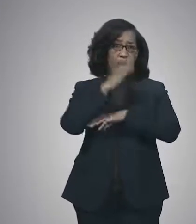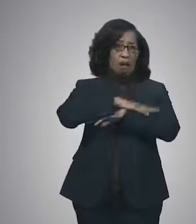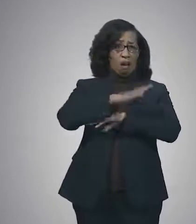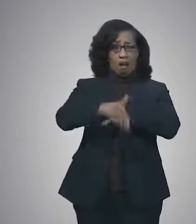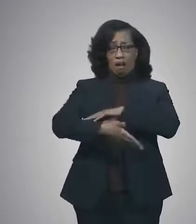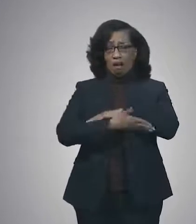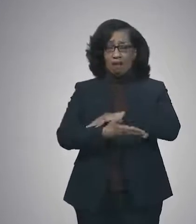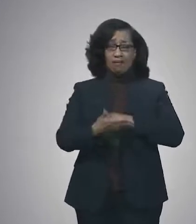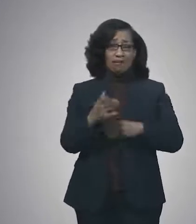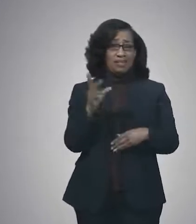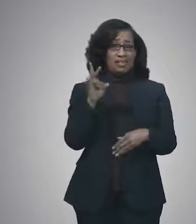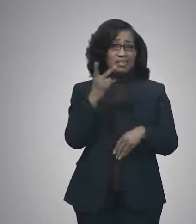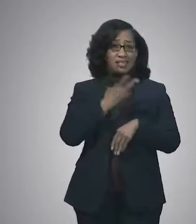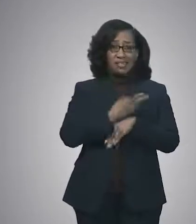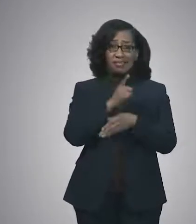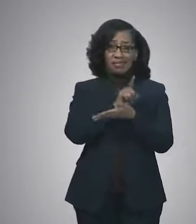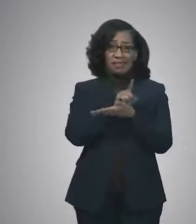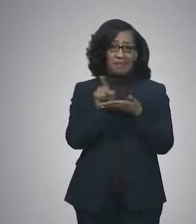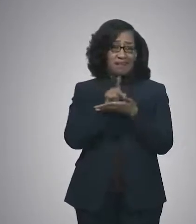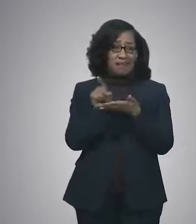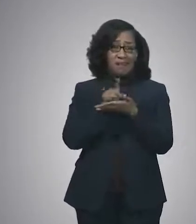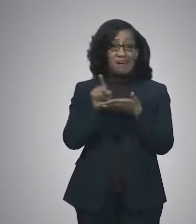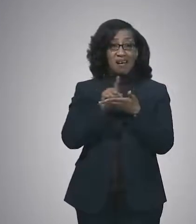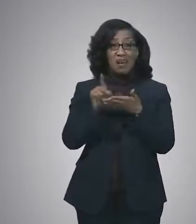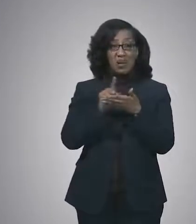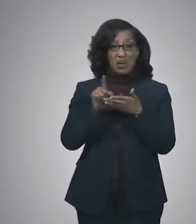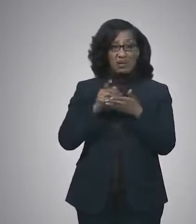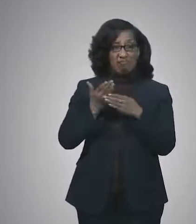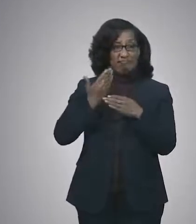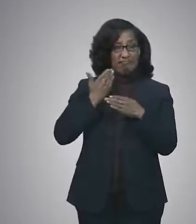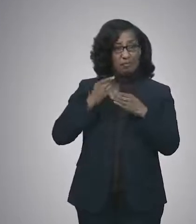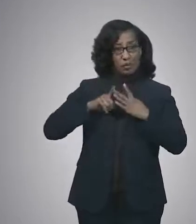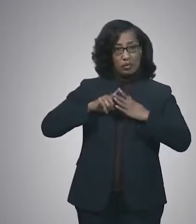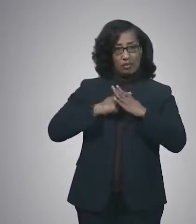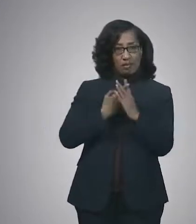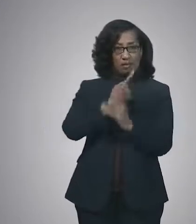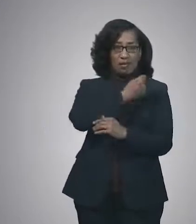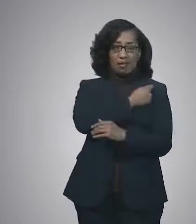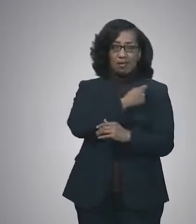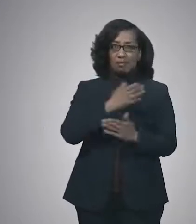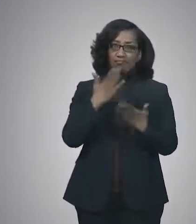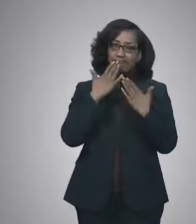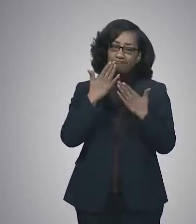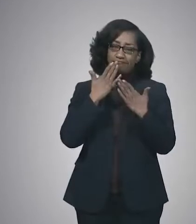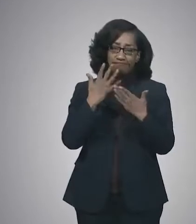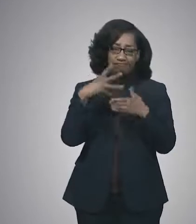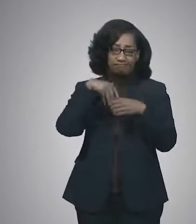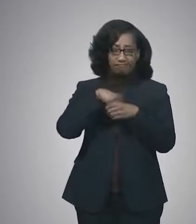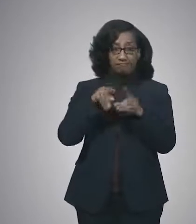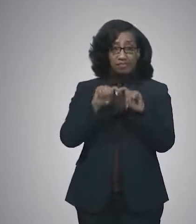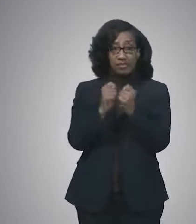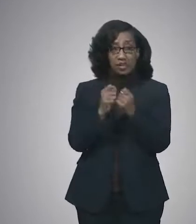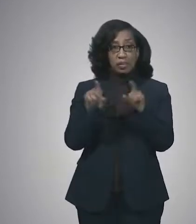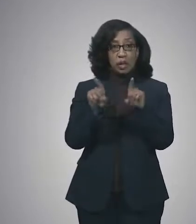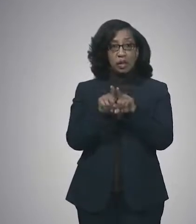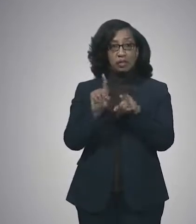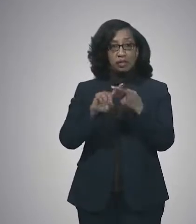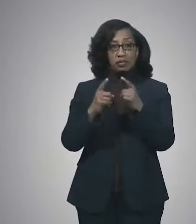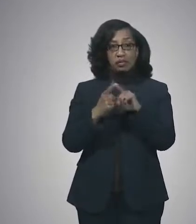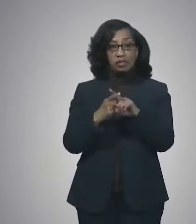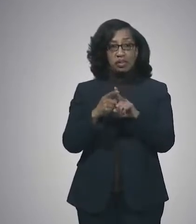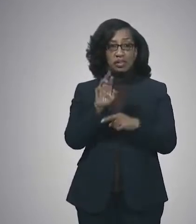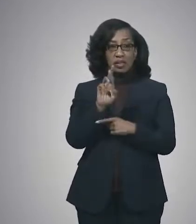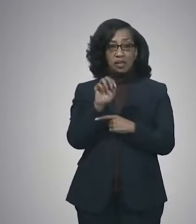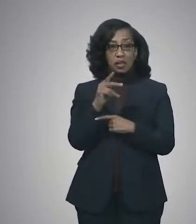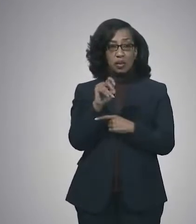seven days a week in the early days of vaccinations, and I'm so thankful to have them on our team, as well as our friends at Regional One, who continue to